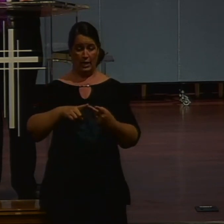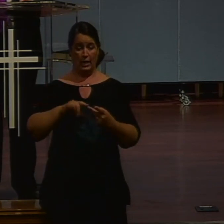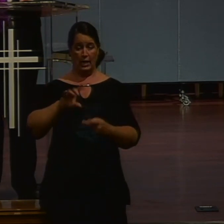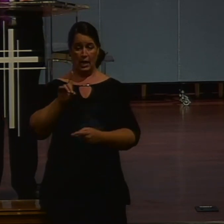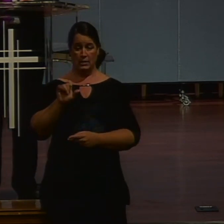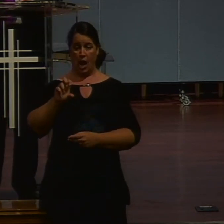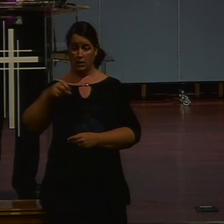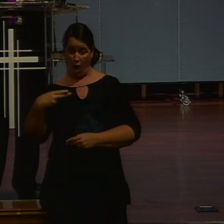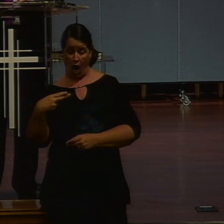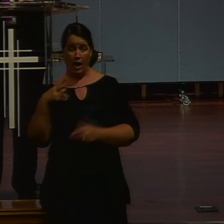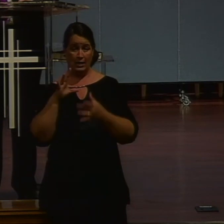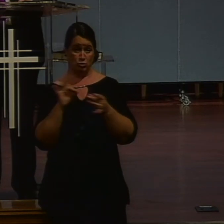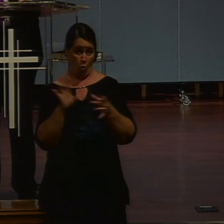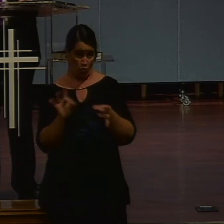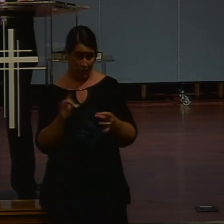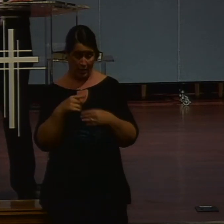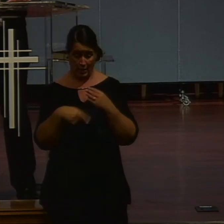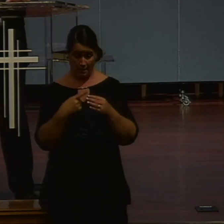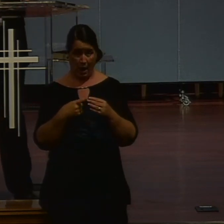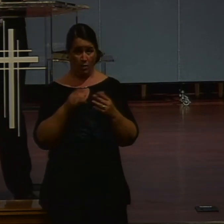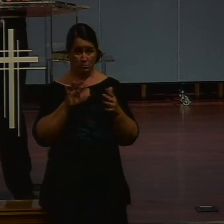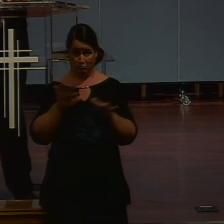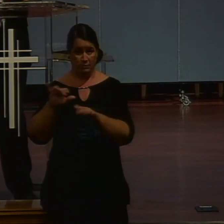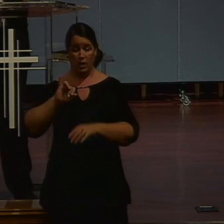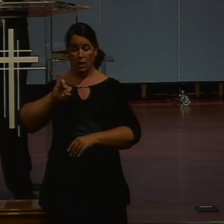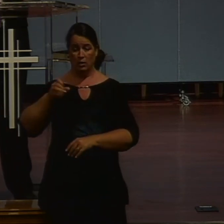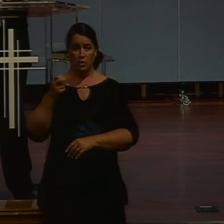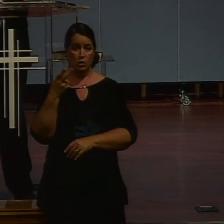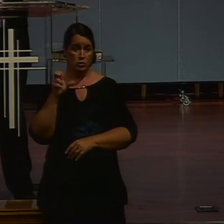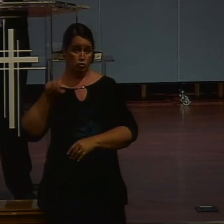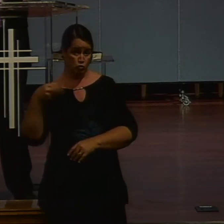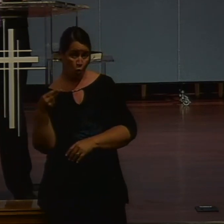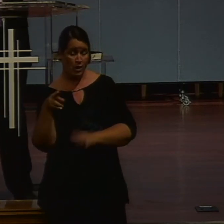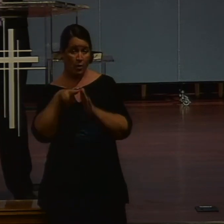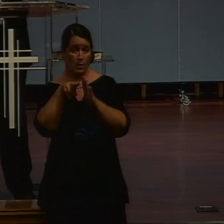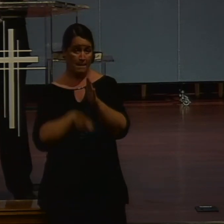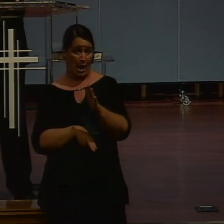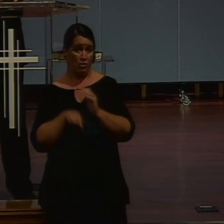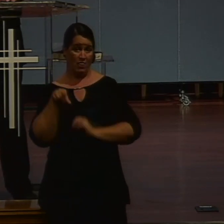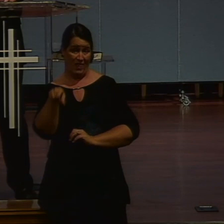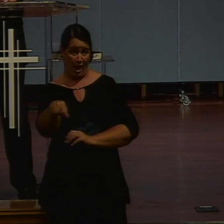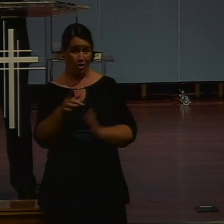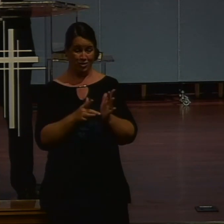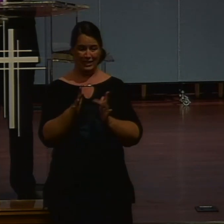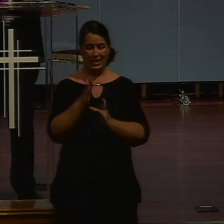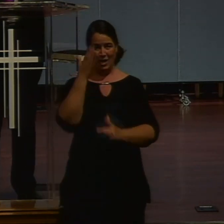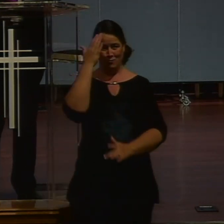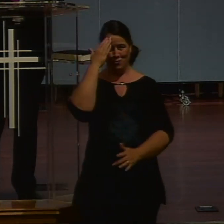buried there. And Jesus knew how to seize this opportunity.